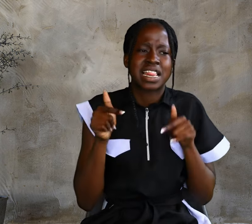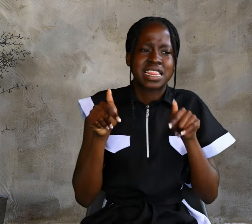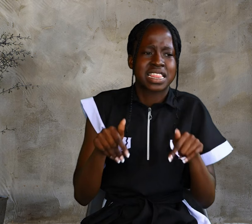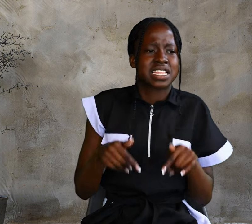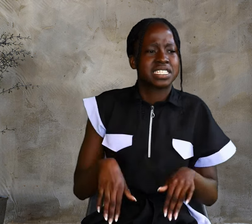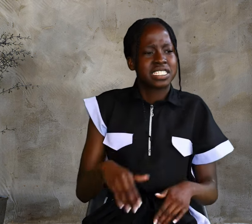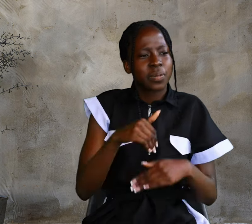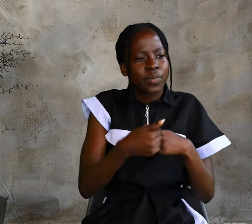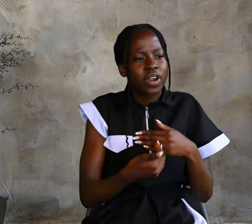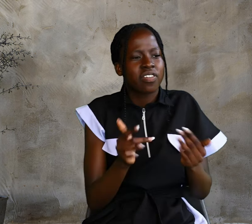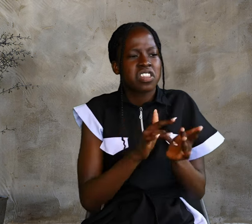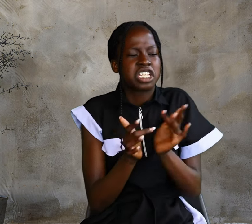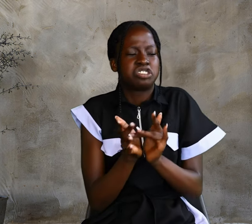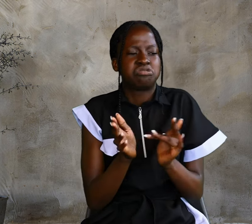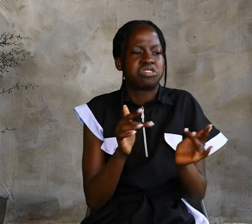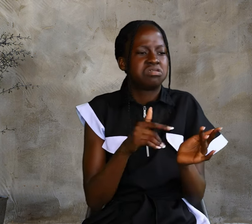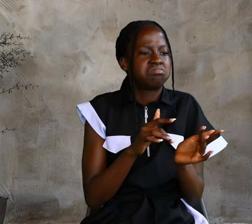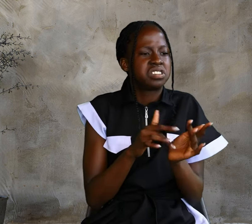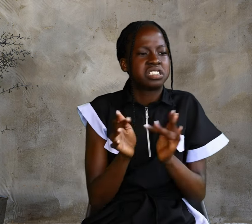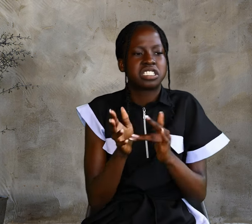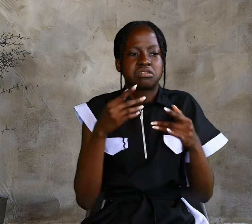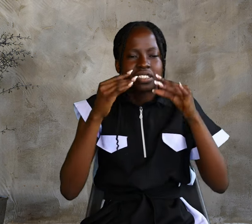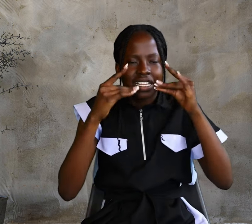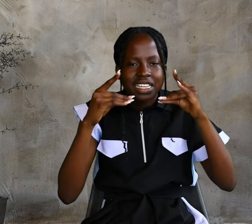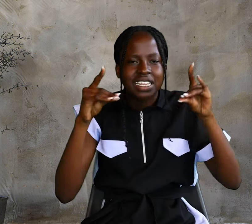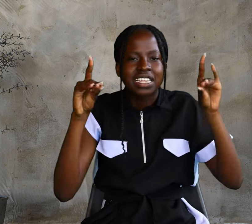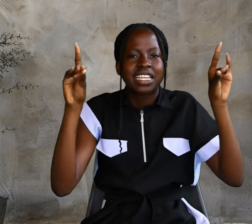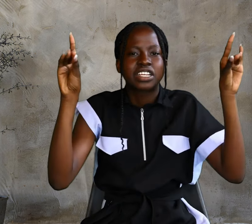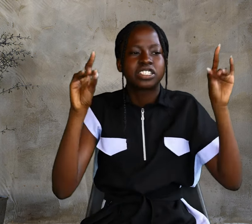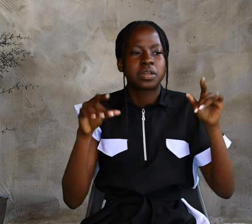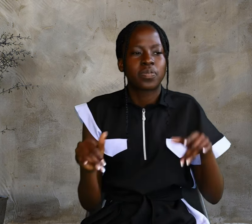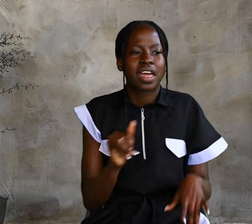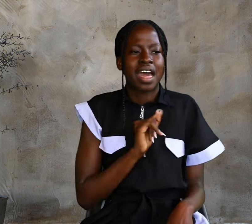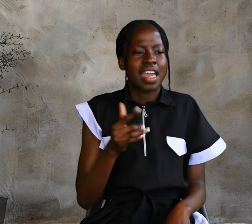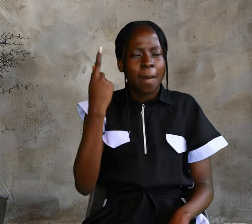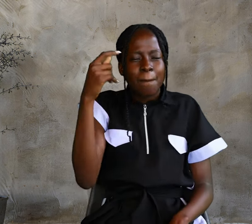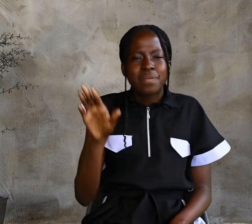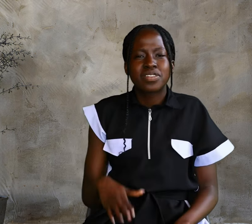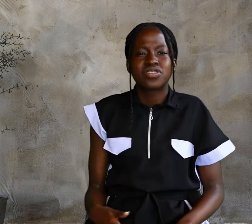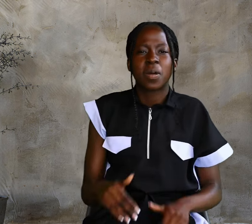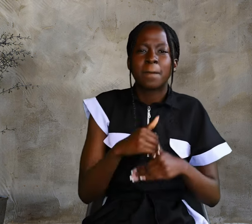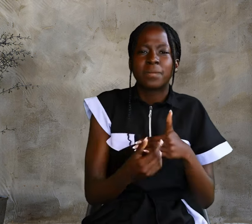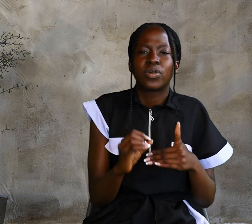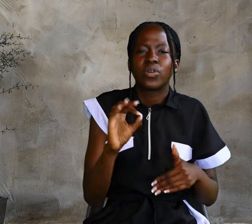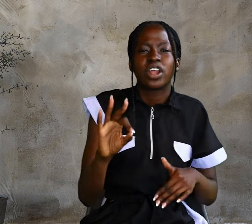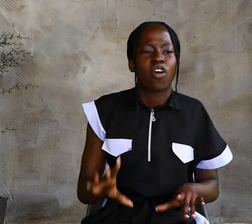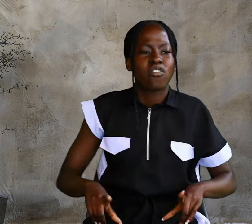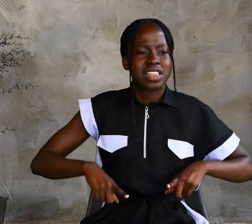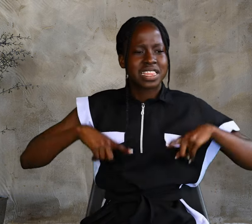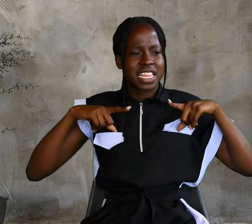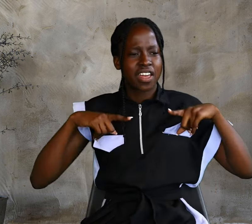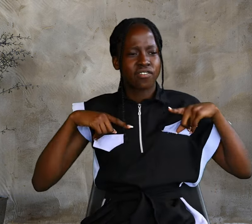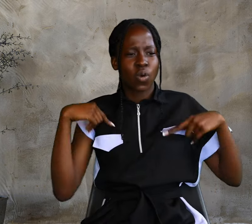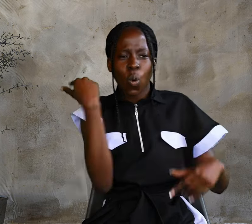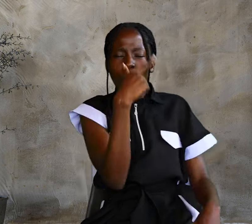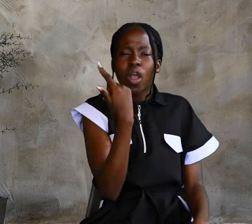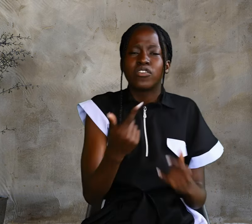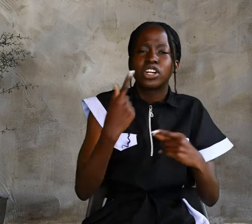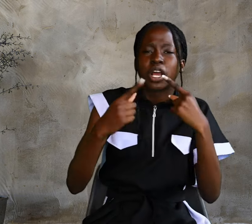Then Jesus declared, I am the bread of life. Whoever comes to me will never go hungry,